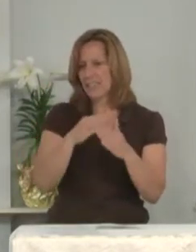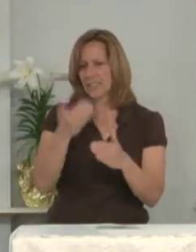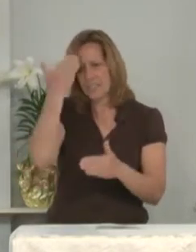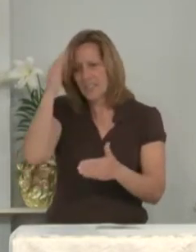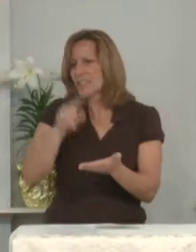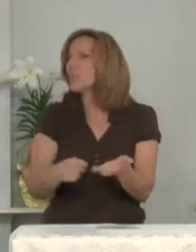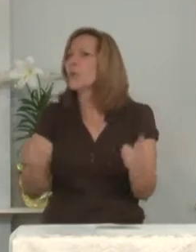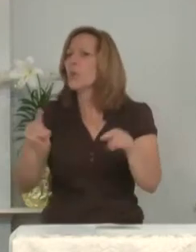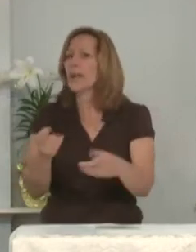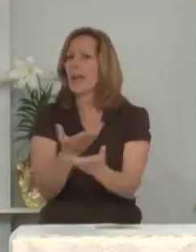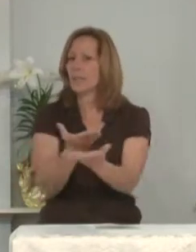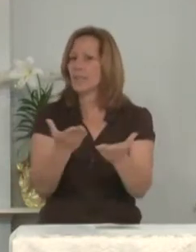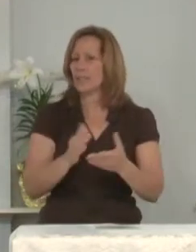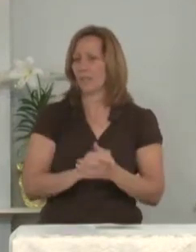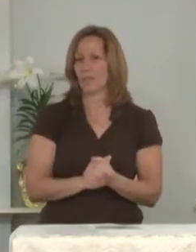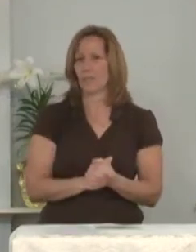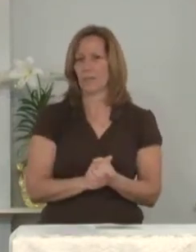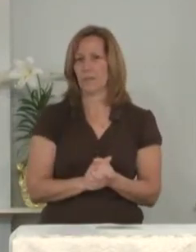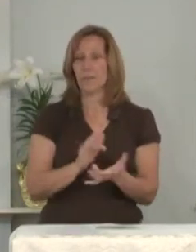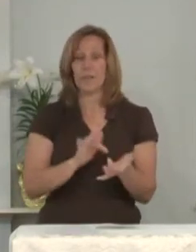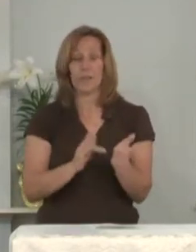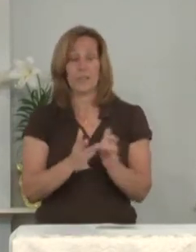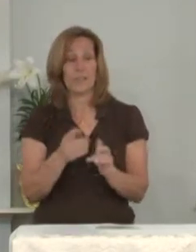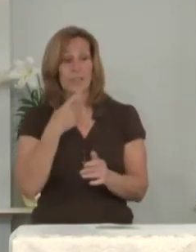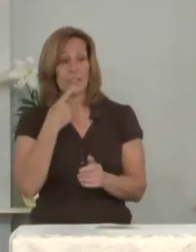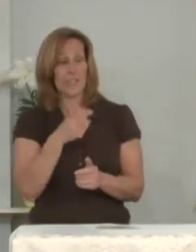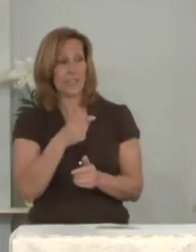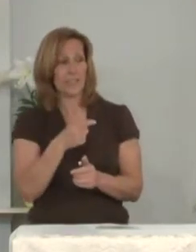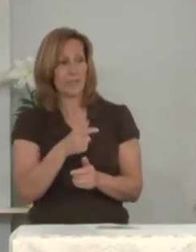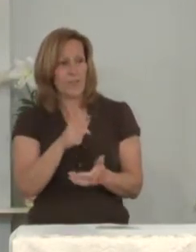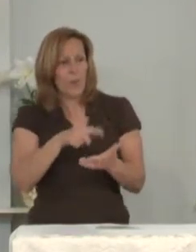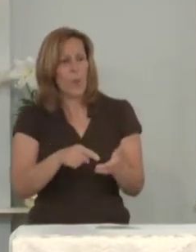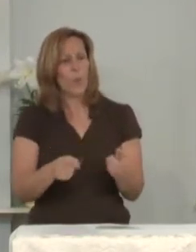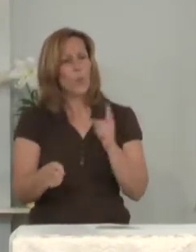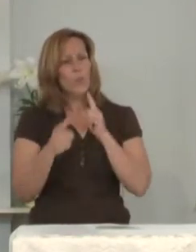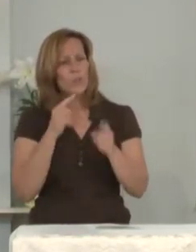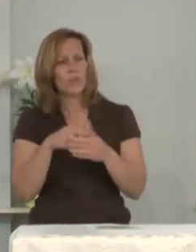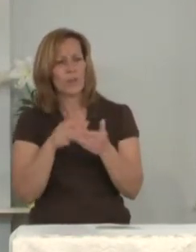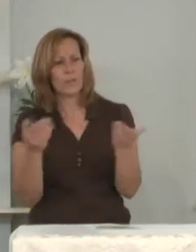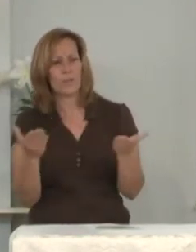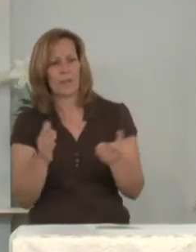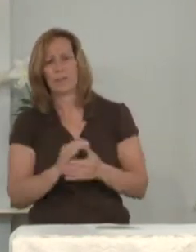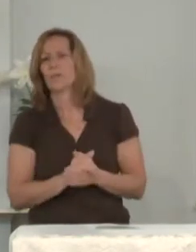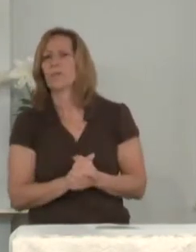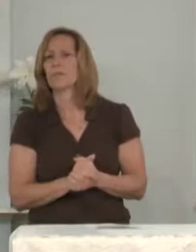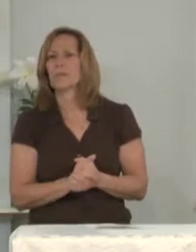has just happened here. Jesus said to them, What are you talking about?